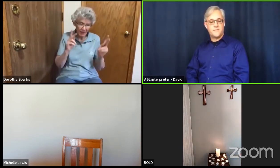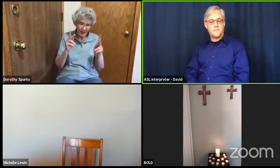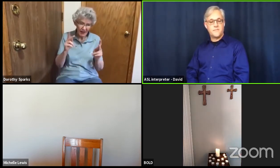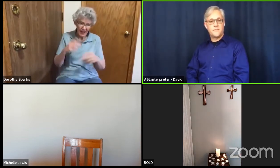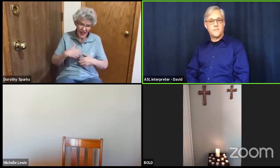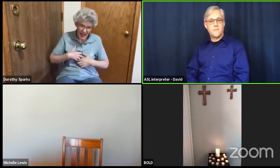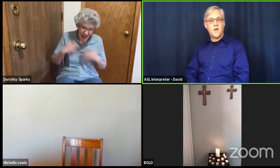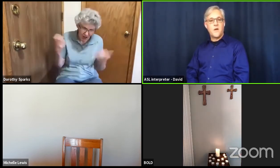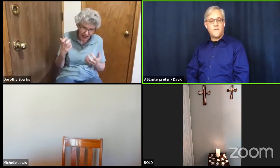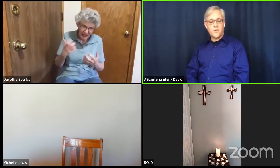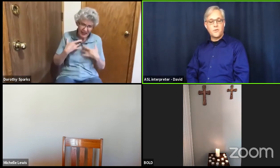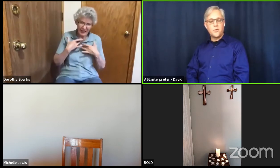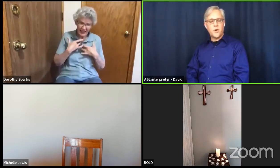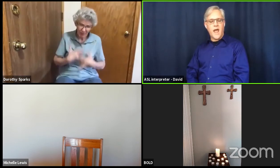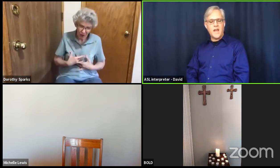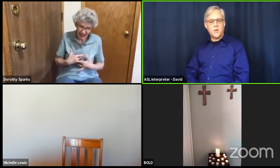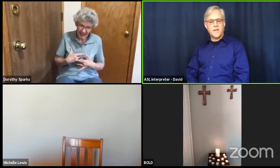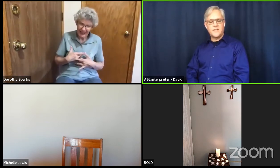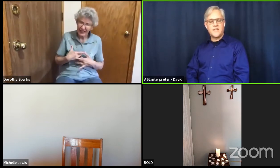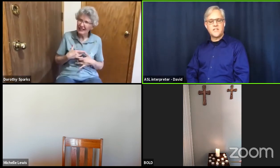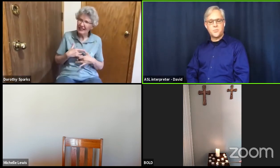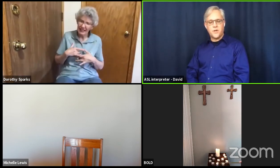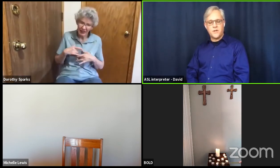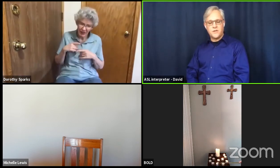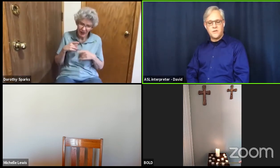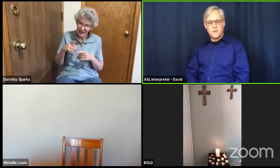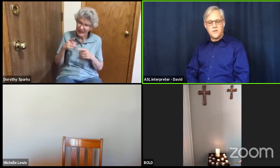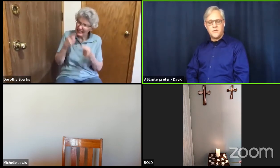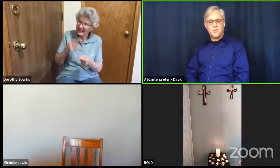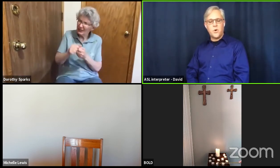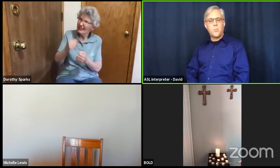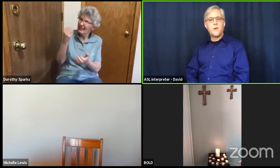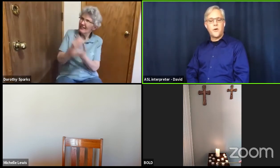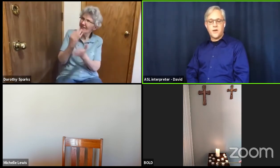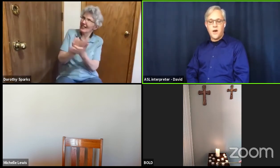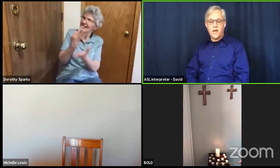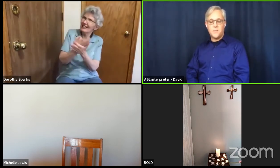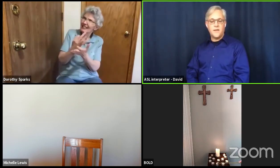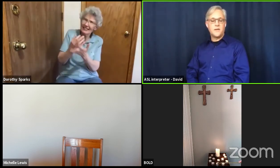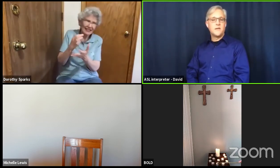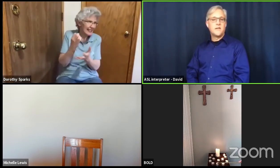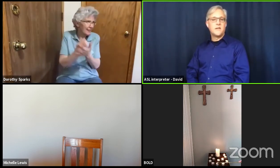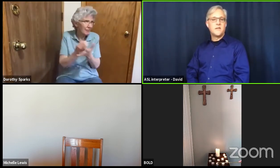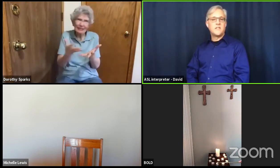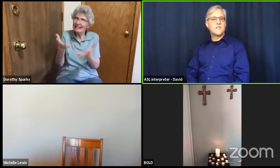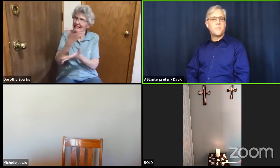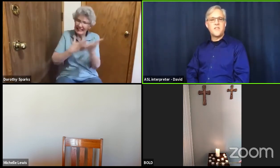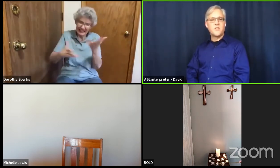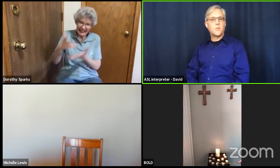for those who are angry and desperate to open our economy despite the risks